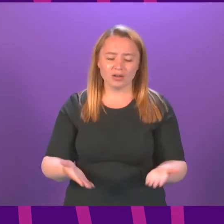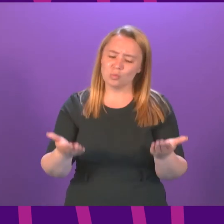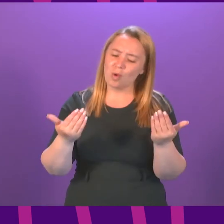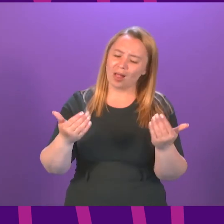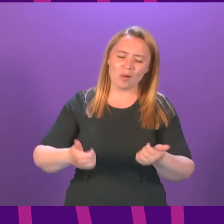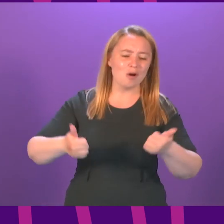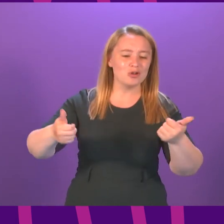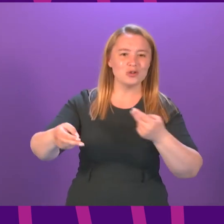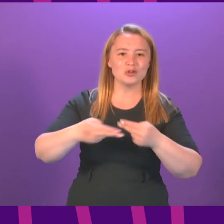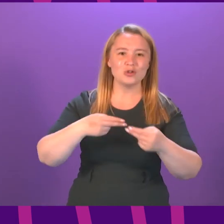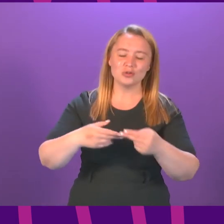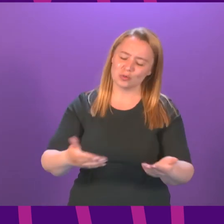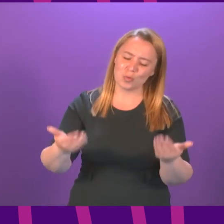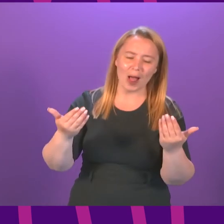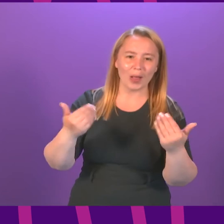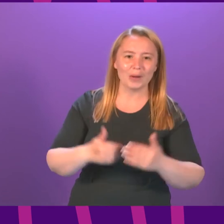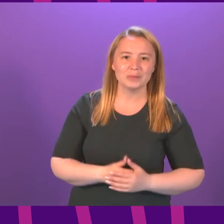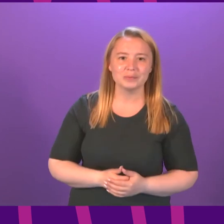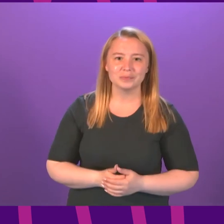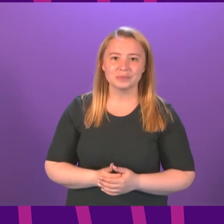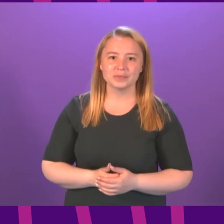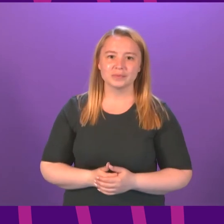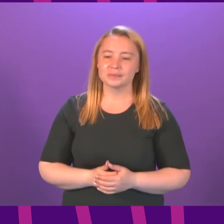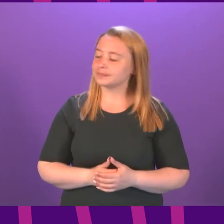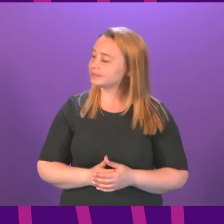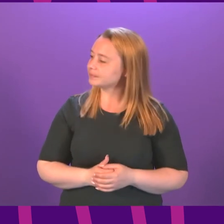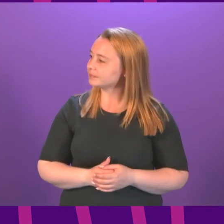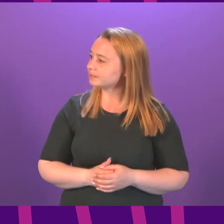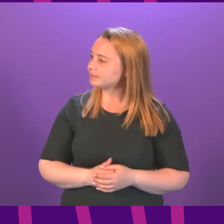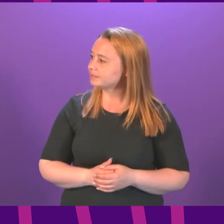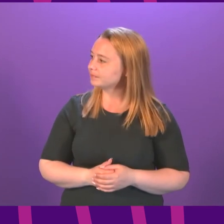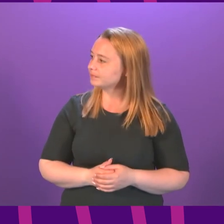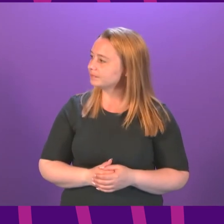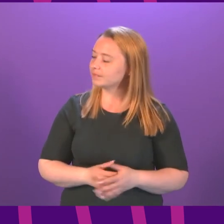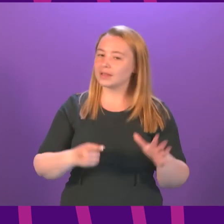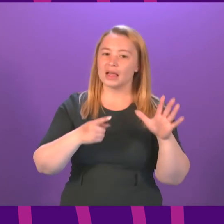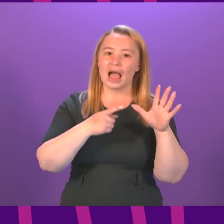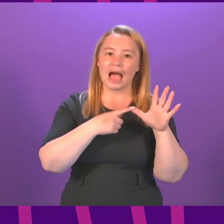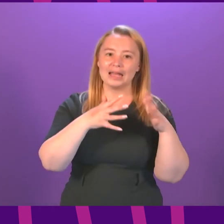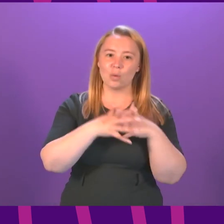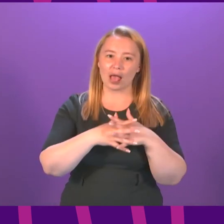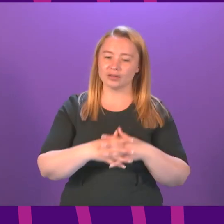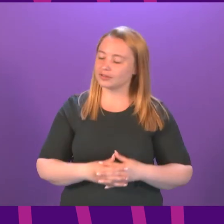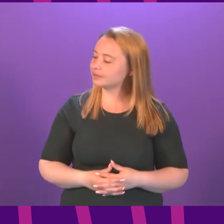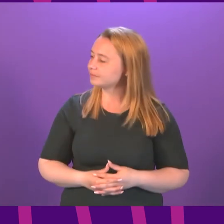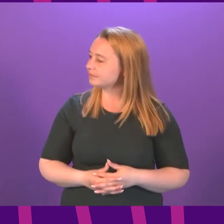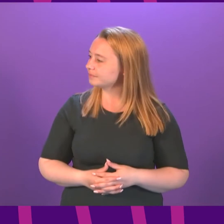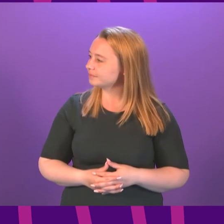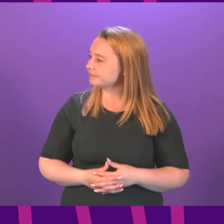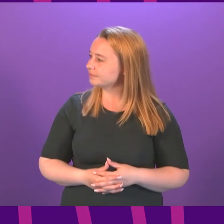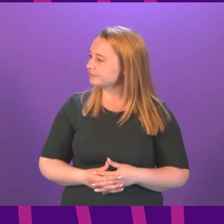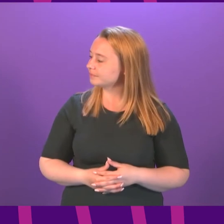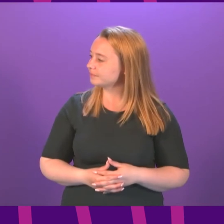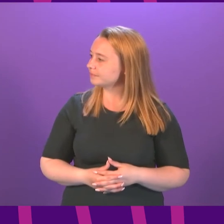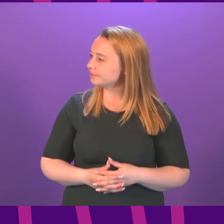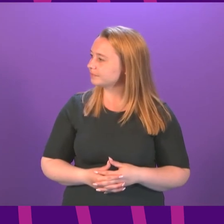good news for the Scottish economy thank you I call Annie Wells Annie Wells to